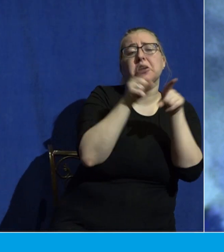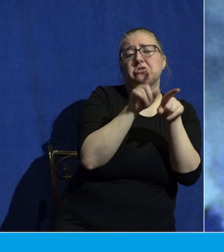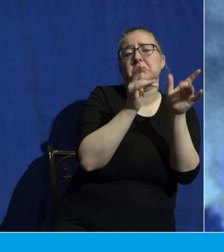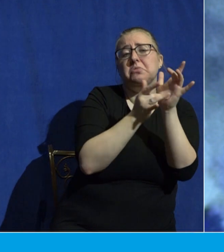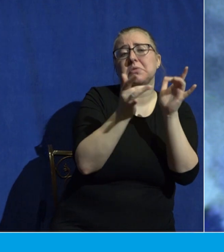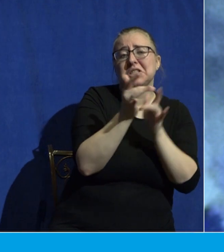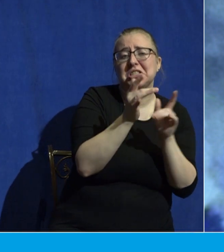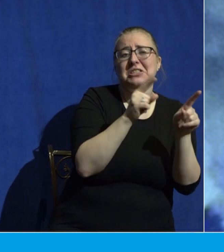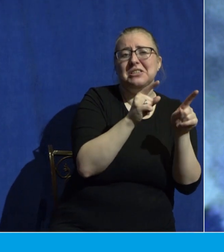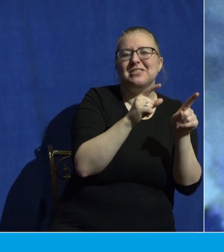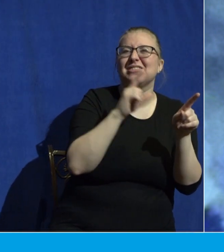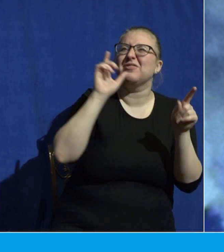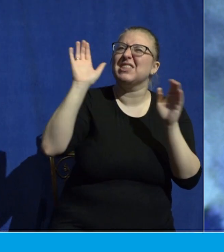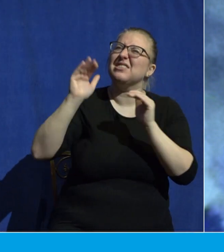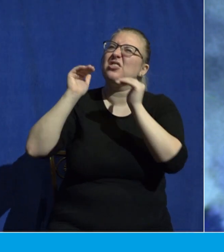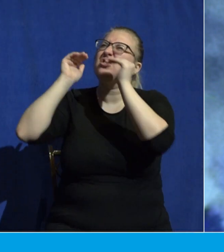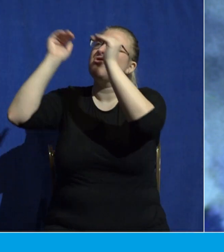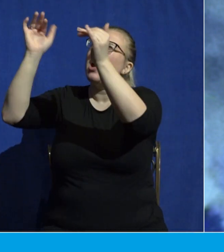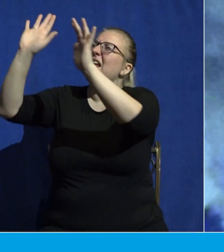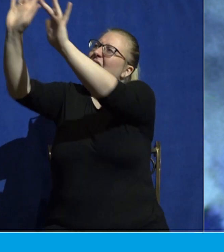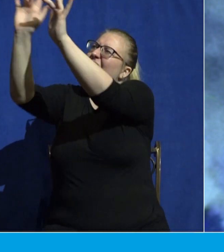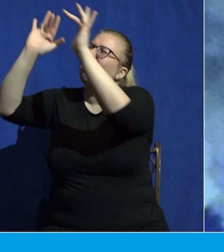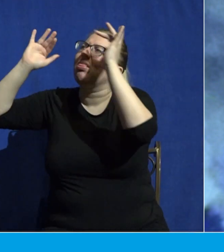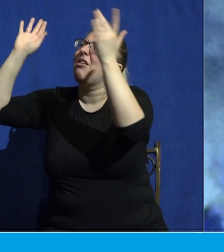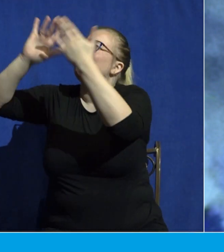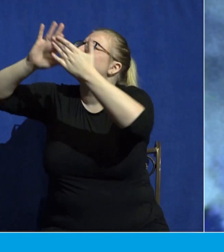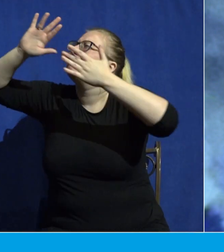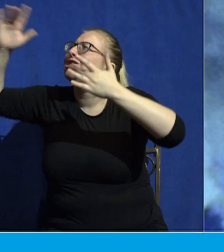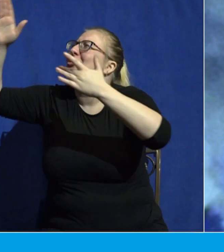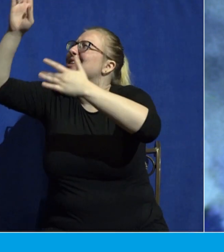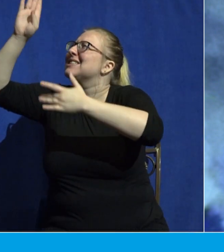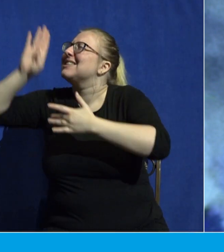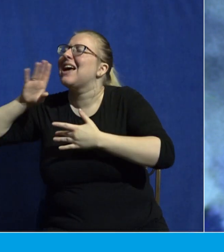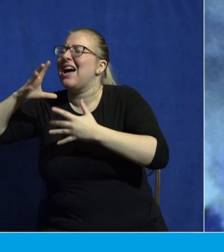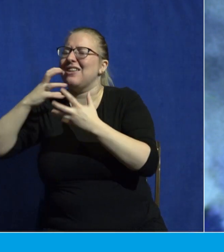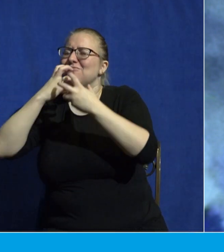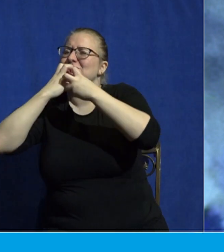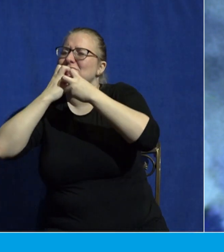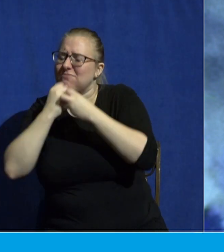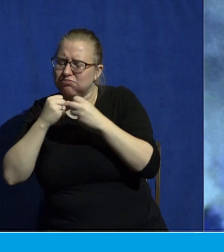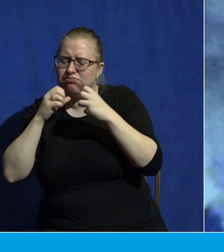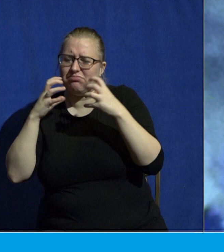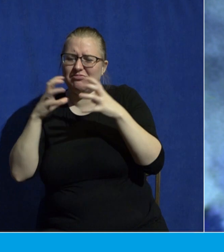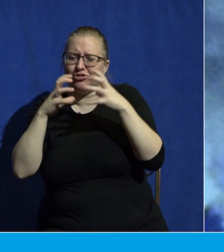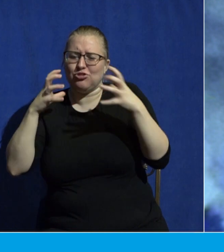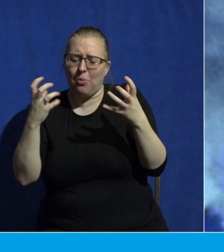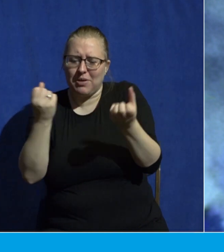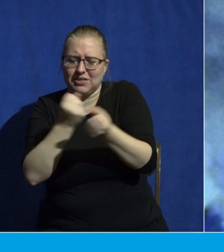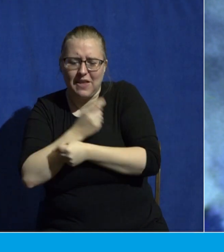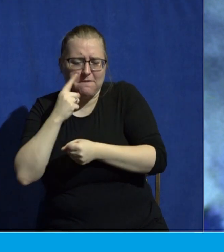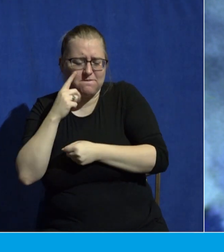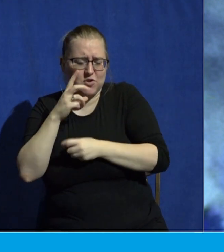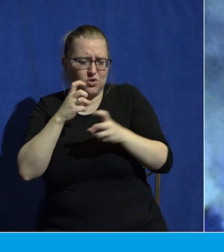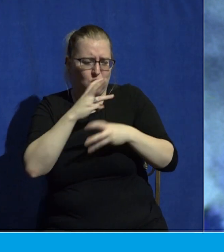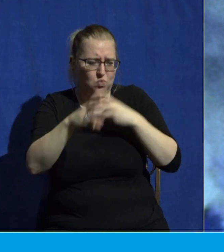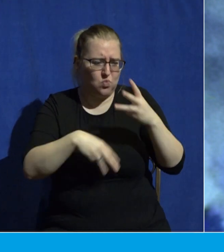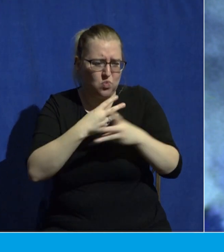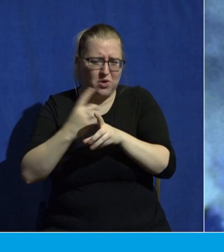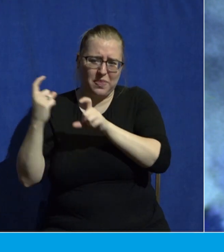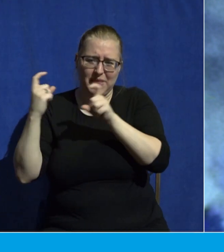glorious God so loved the world, this sinful world, this rebellious world, that he gave his unique son